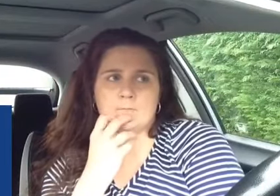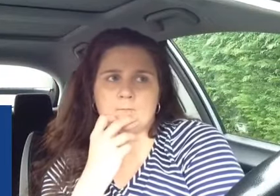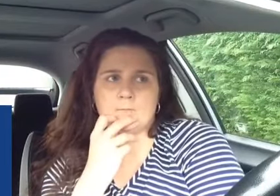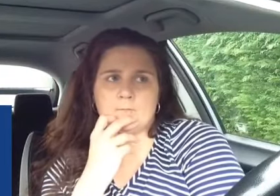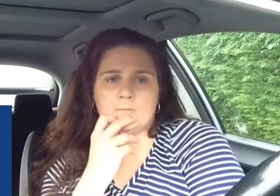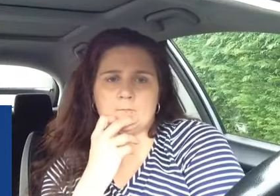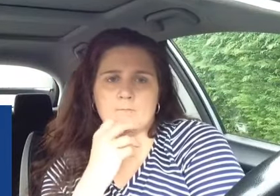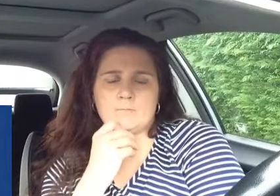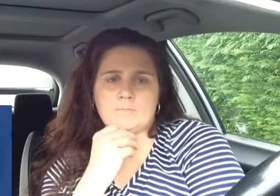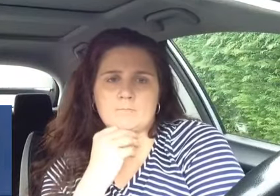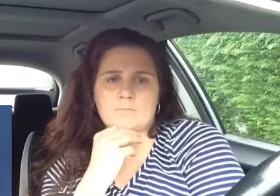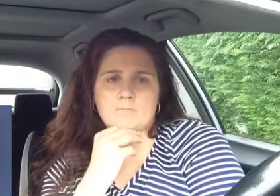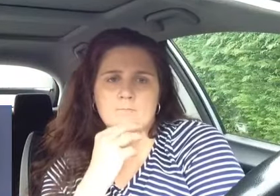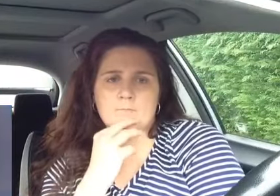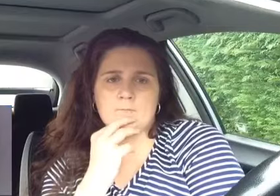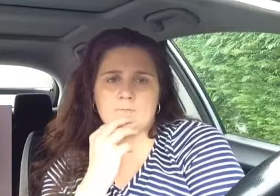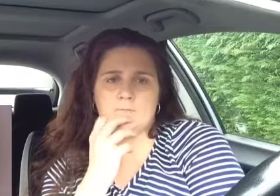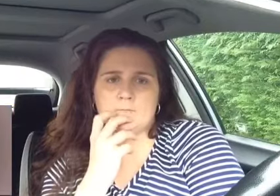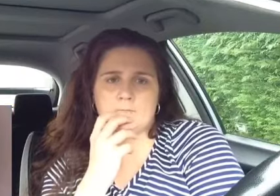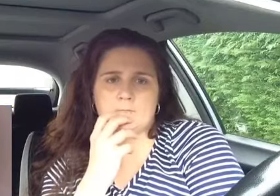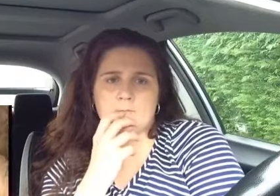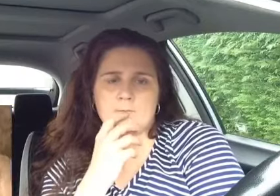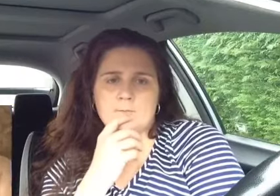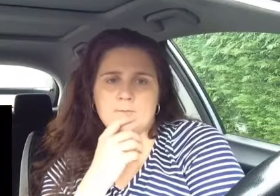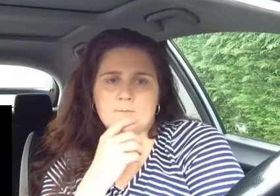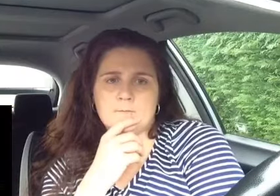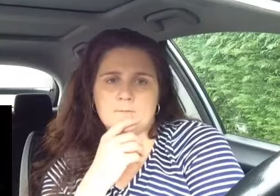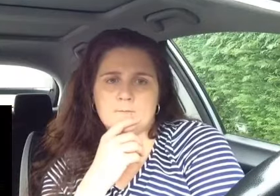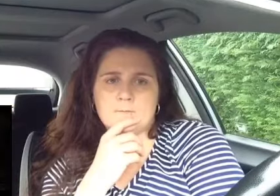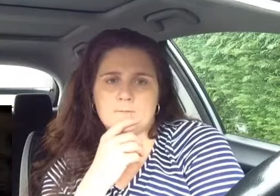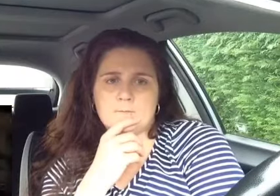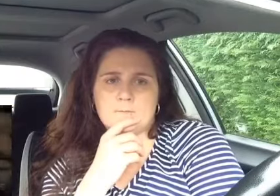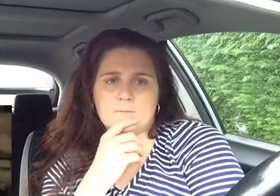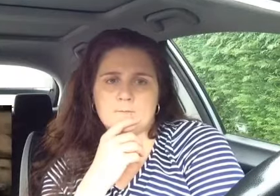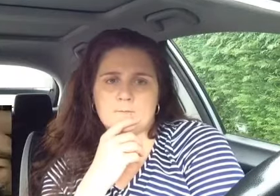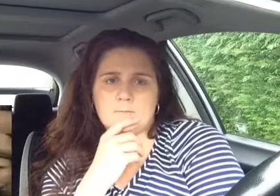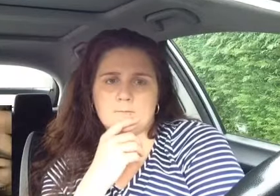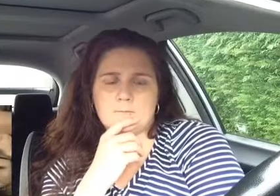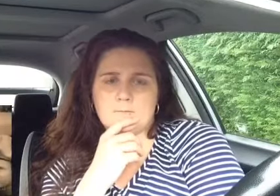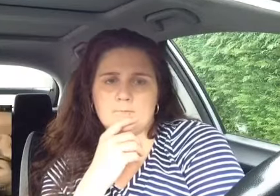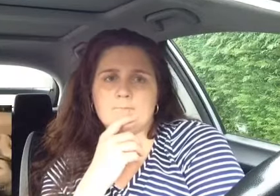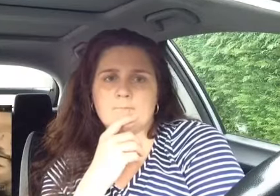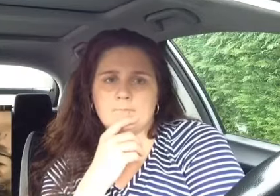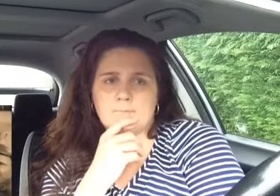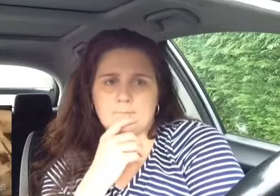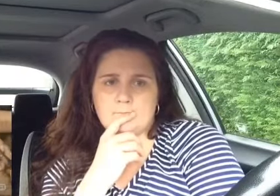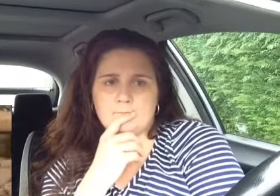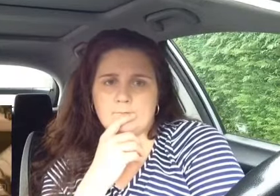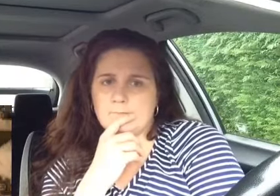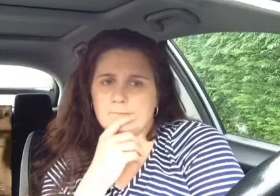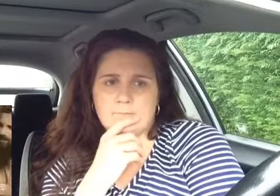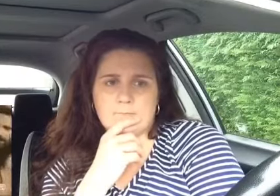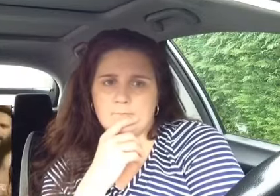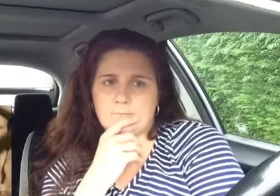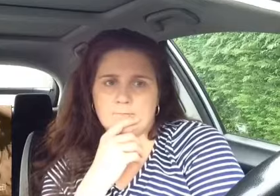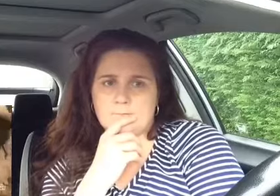Most of my Latino and Black people who are struggling to get food, clothes and shelter in the hood are so concerned with that. That